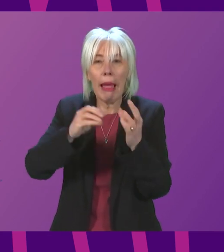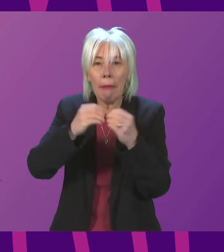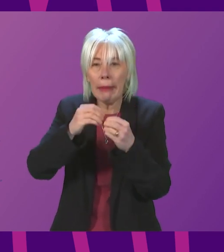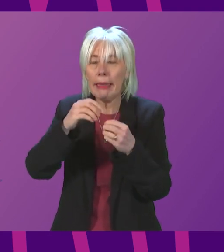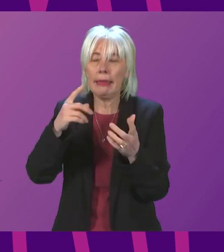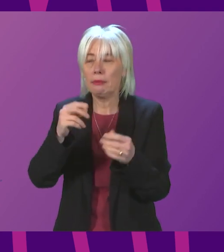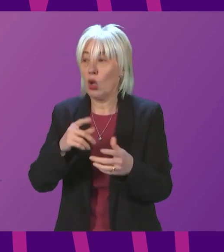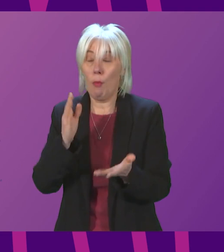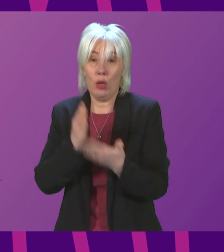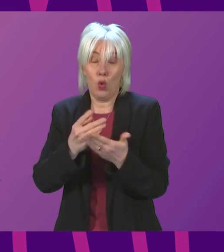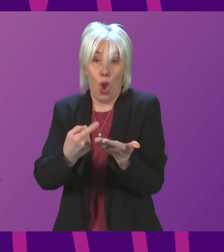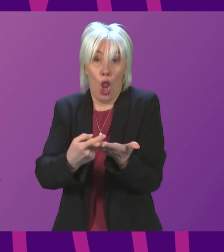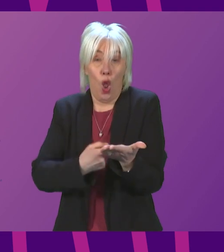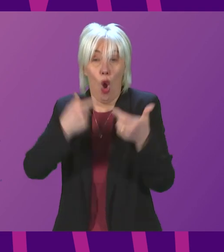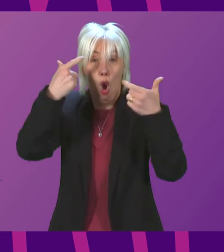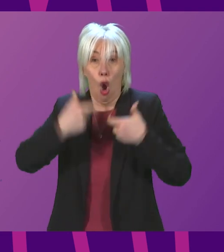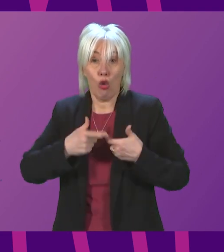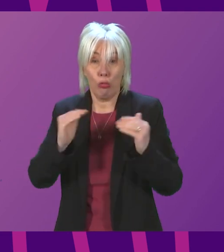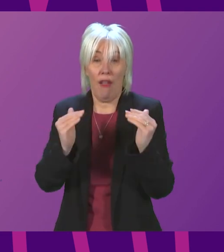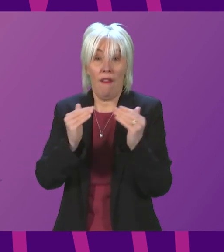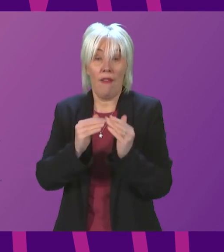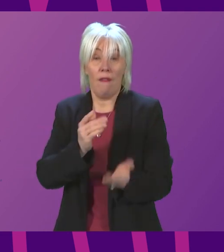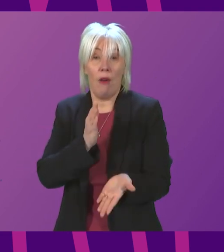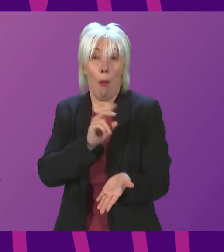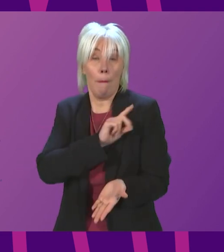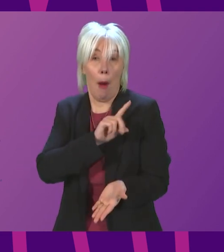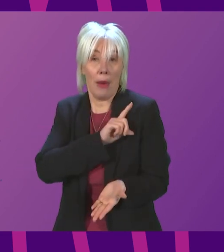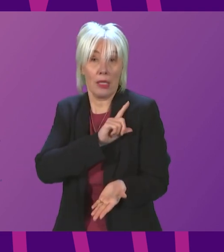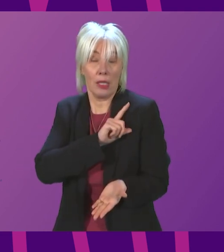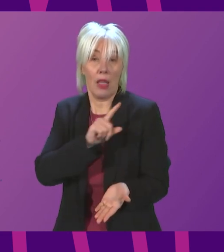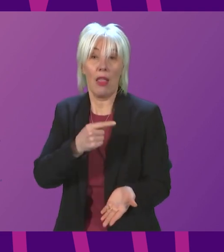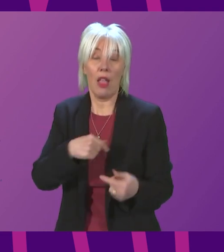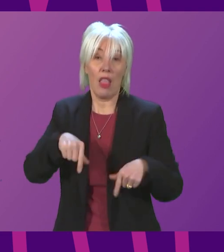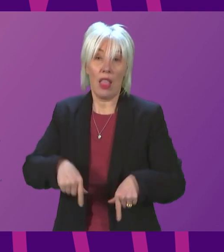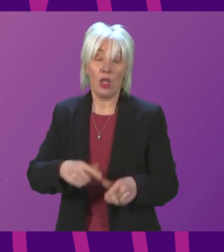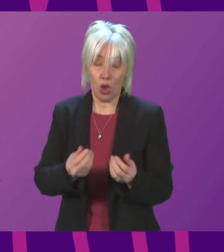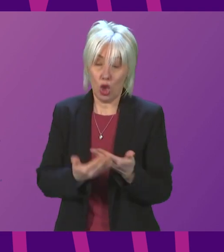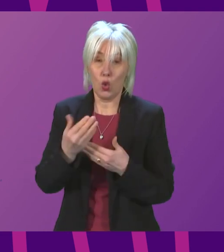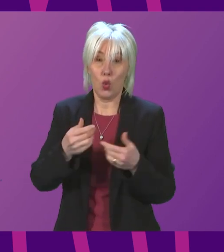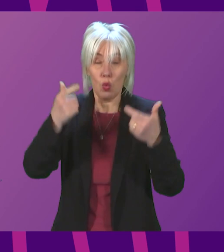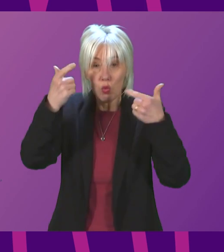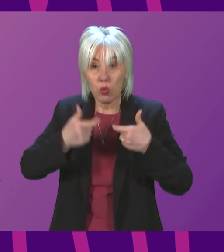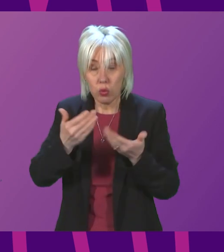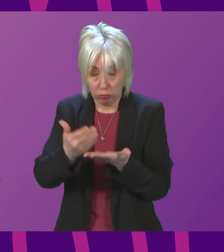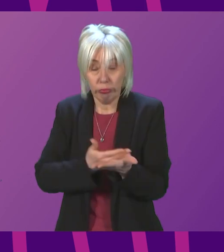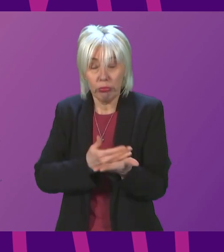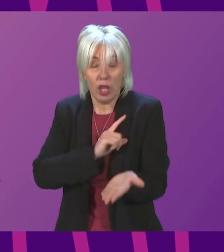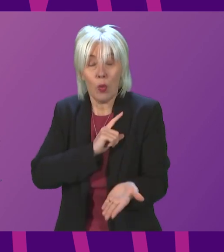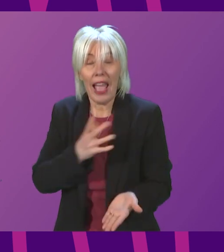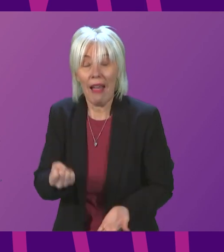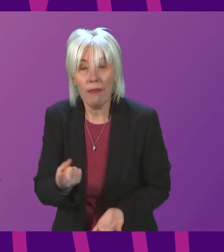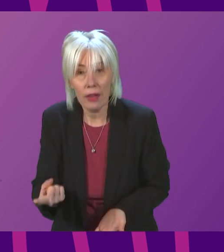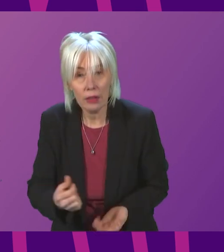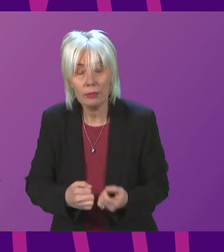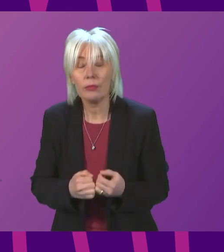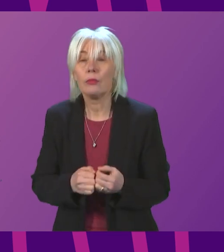purpose, and that is what this parliament is currently scrutinising in terms of the coronavirus legislation, and we will continue to do that. And on the